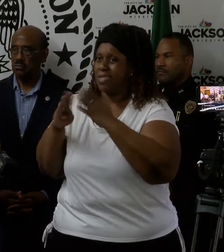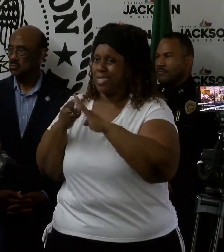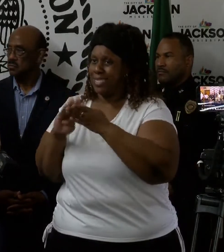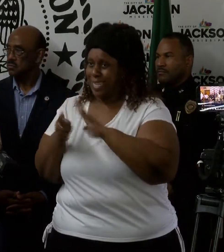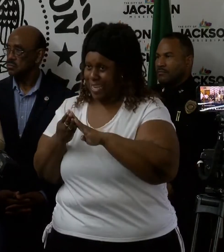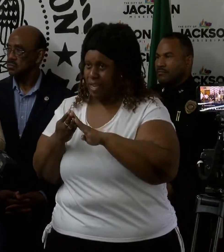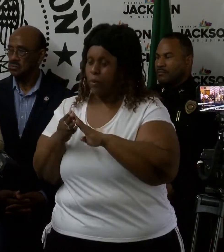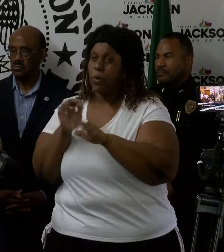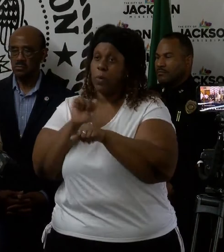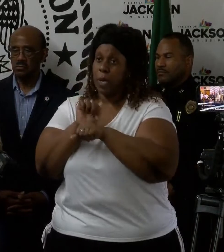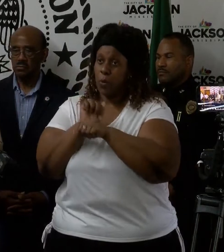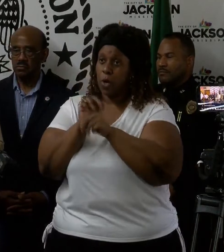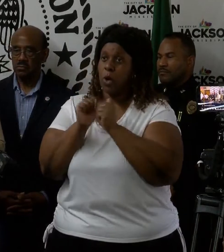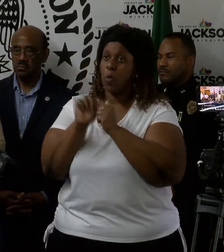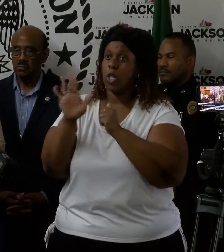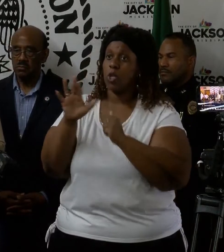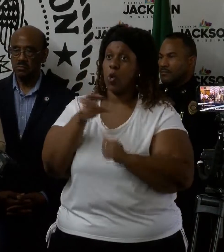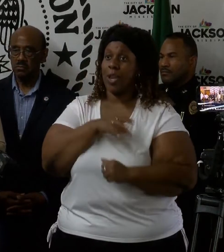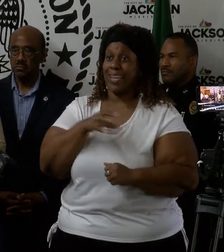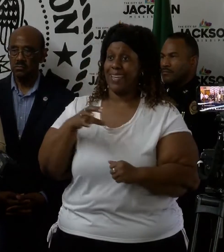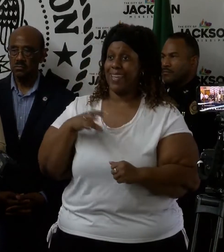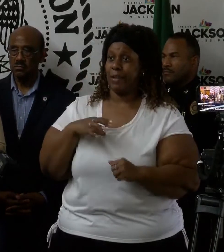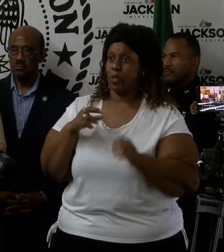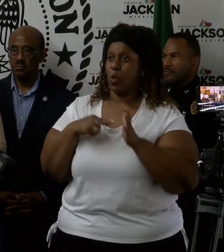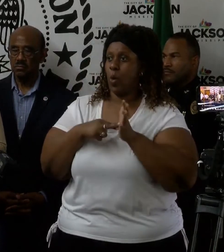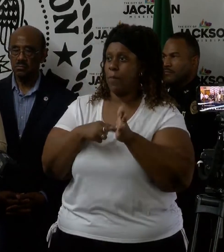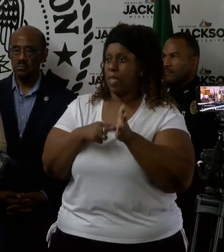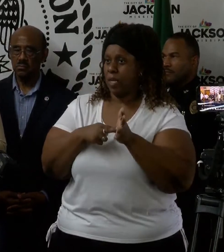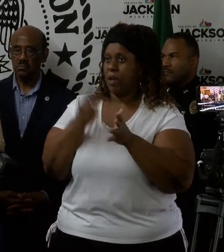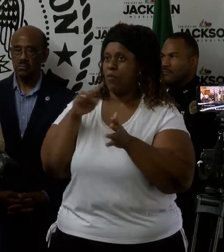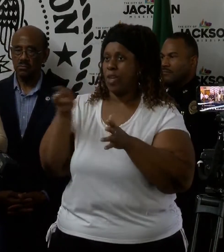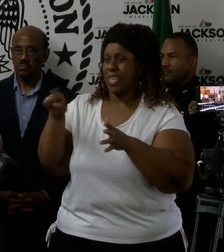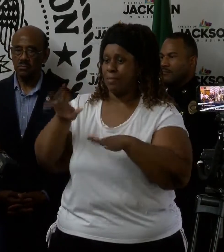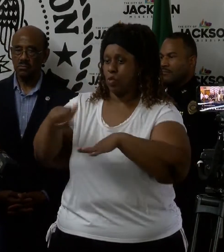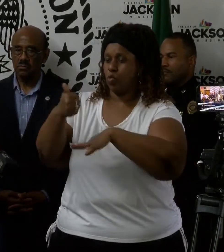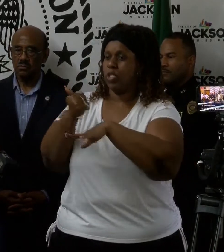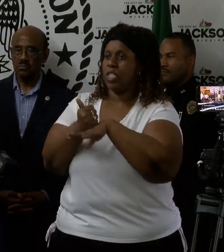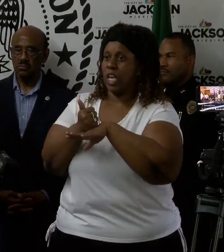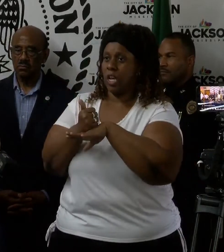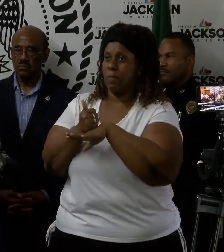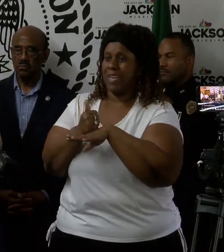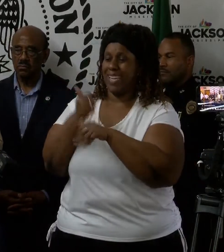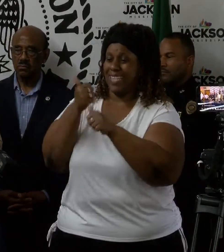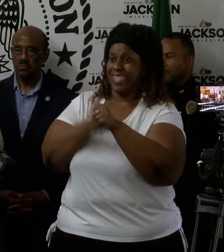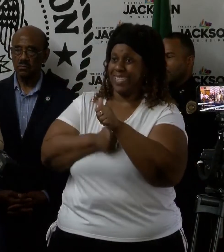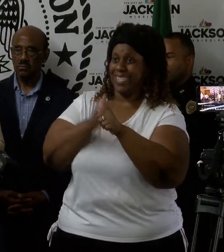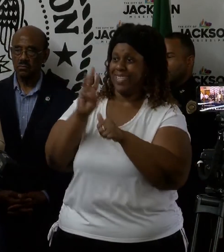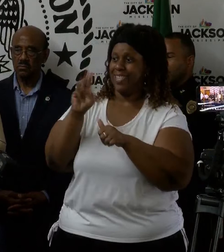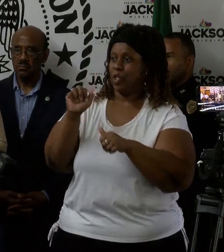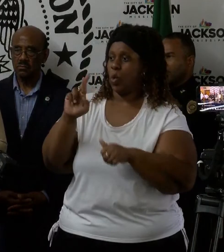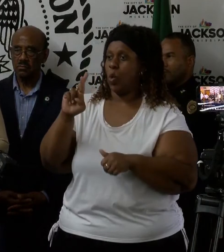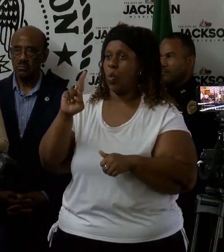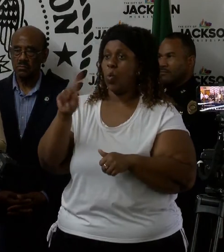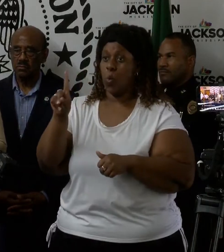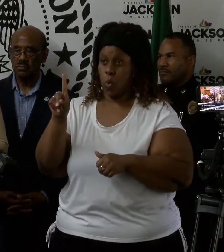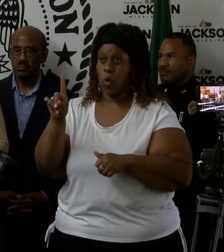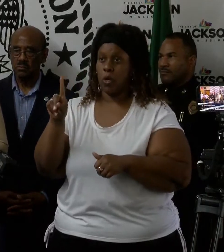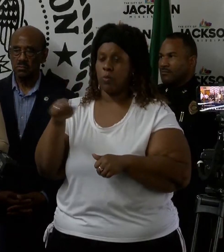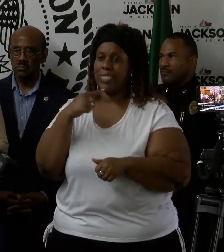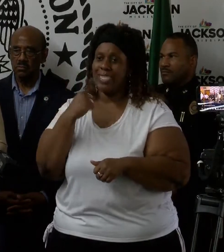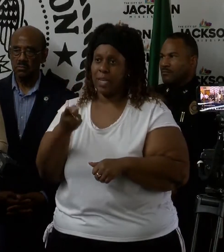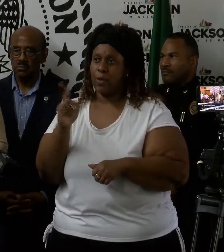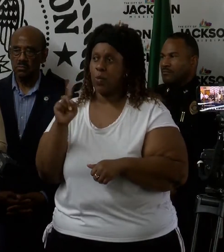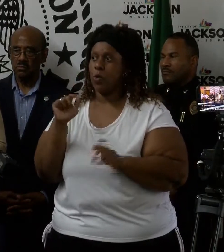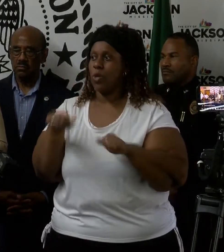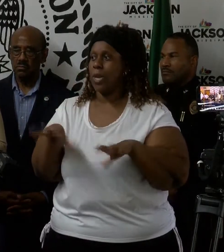with your council representation for them to help coordinate in each ward places where water